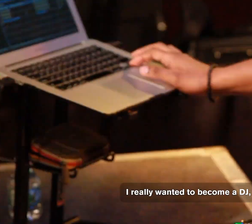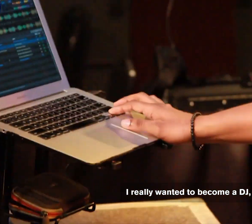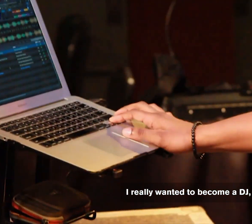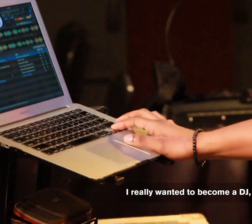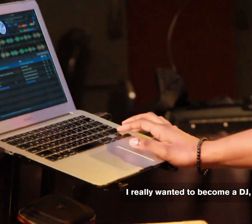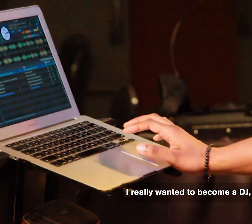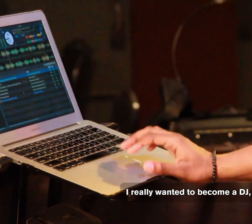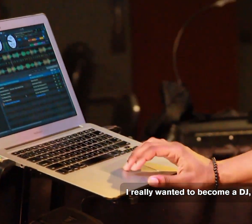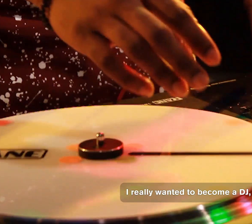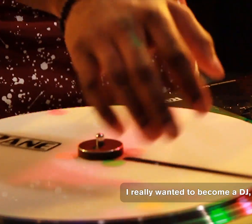really wanted to become a DJ.